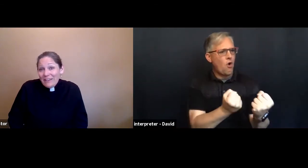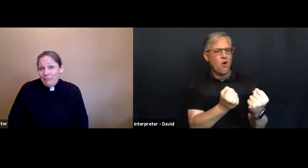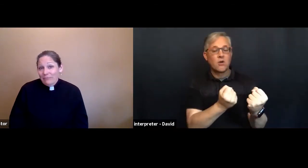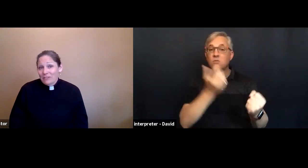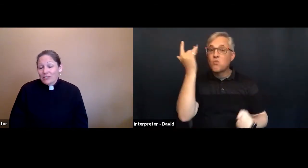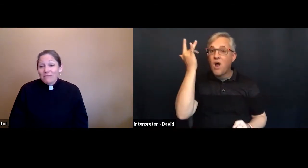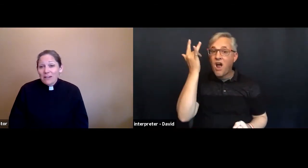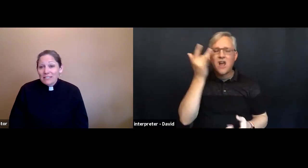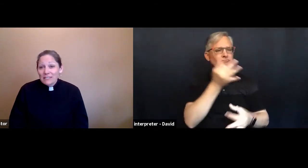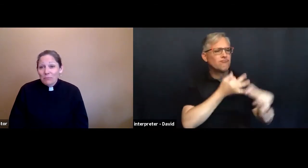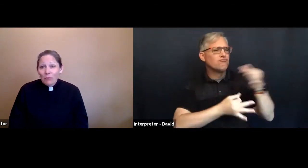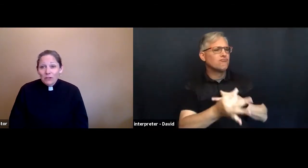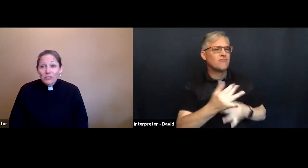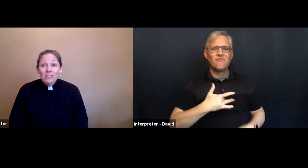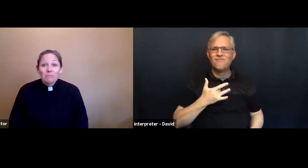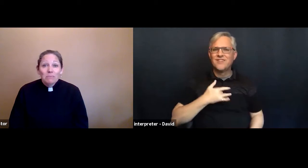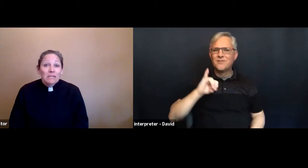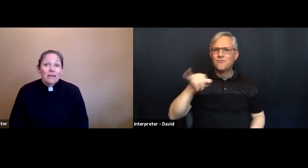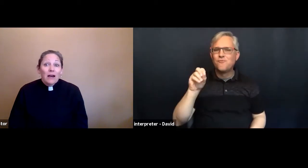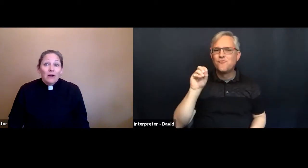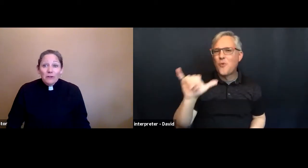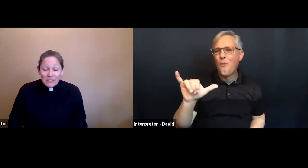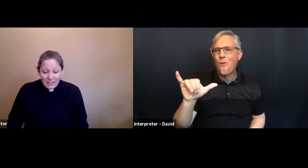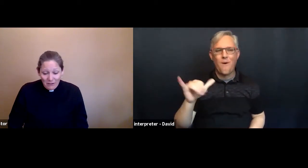them. She finds support. She can be herself.